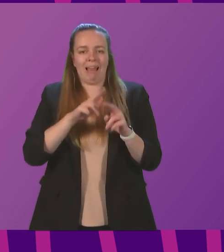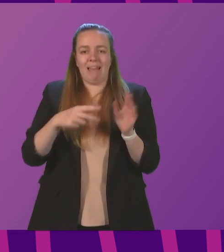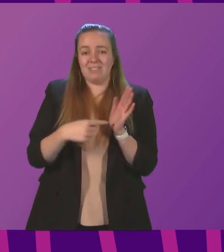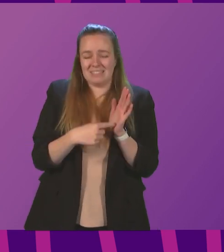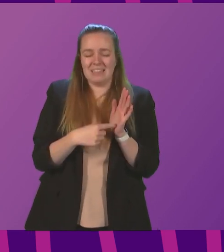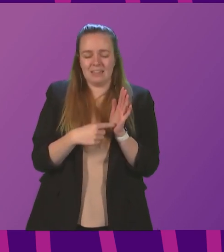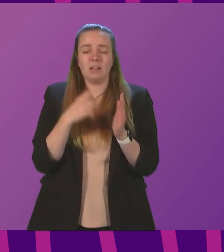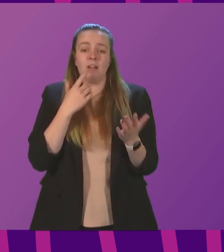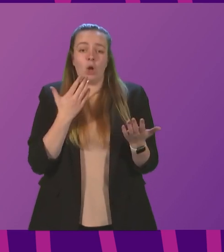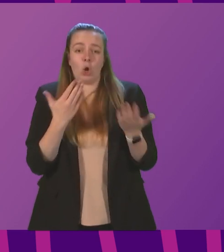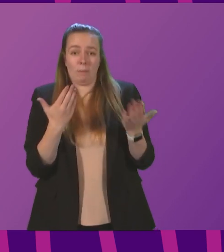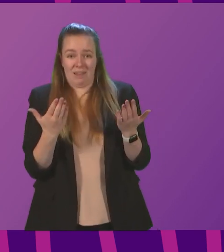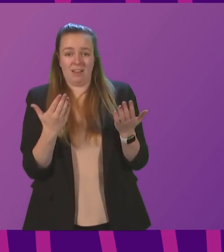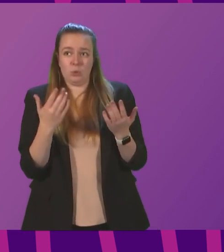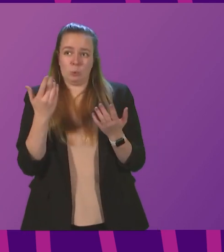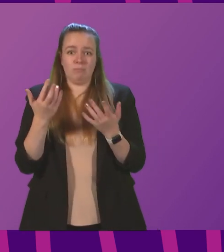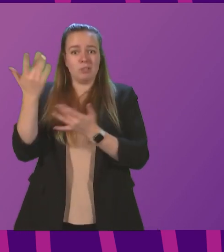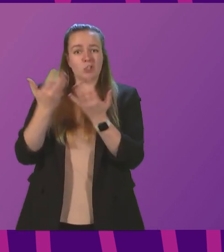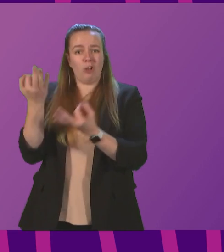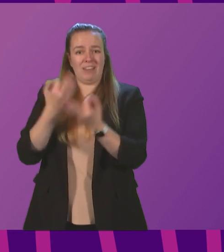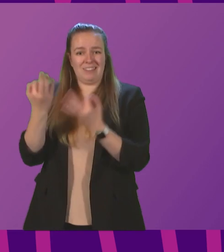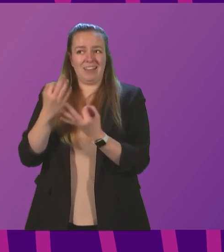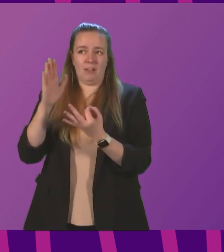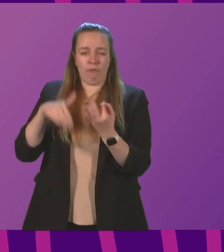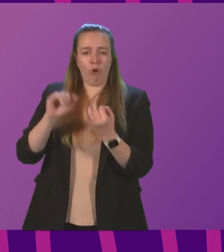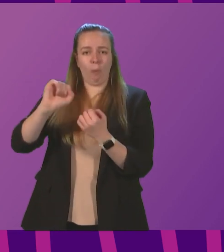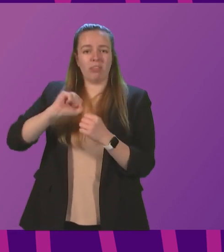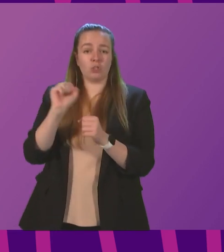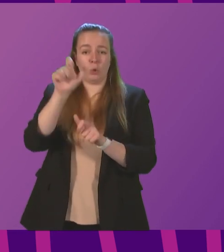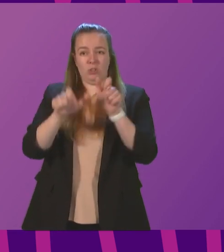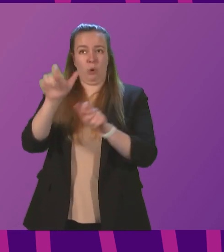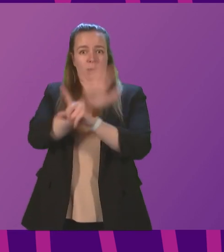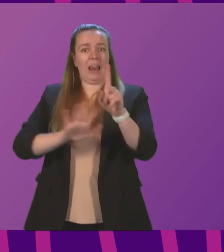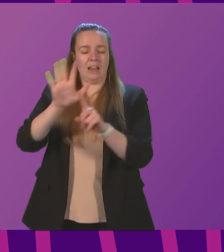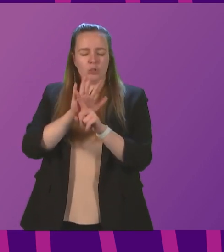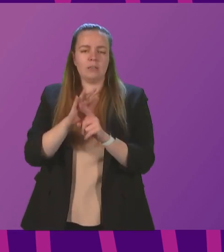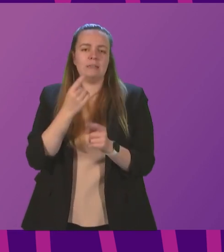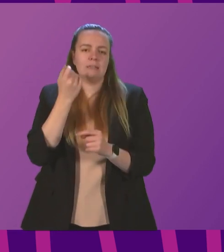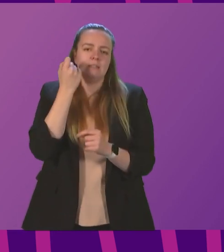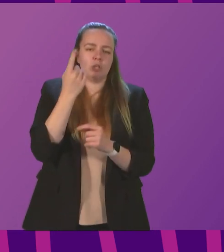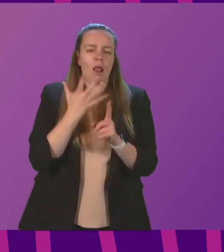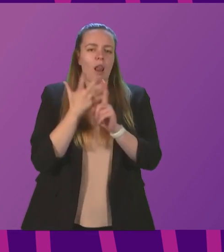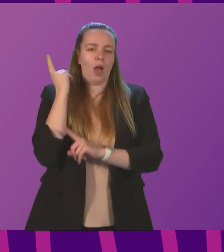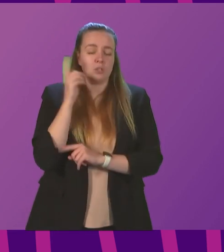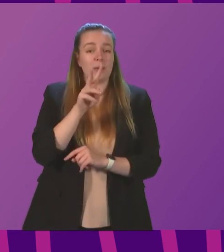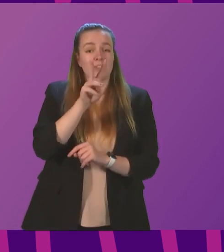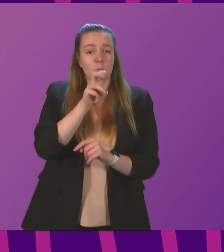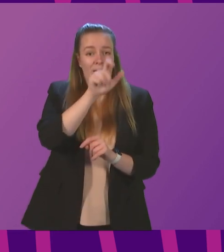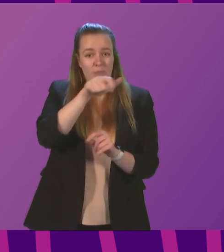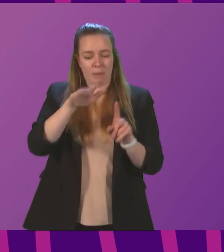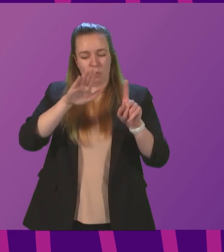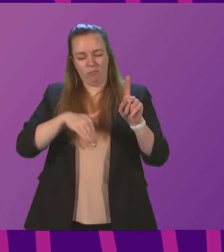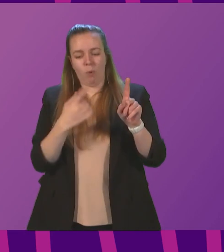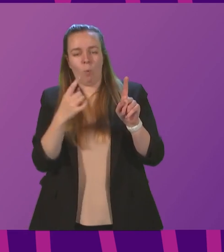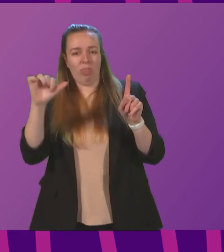This contrasts with survey data for the Scottish population as a whole, which suggests that last week, 12 people in every 1